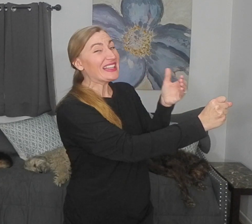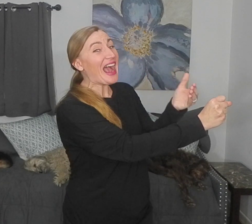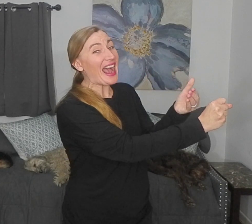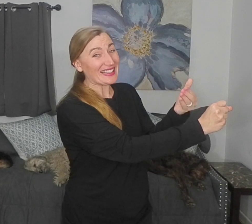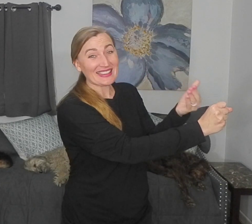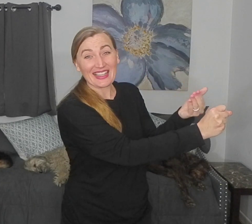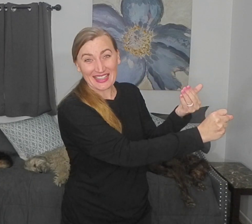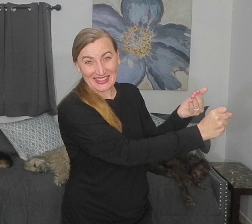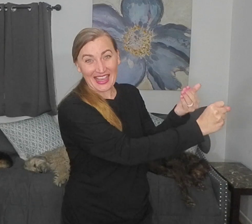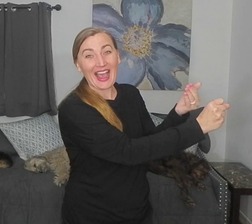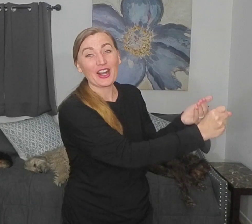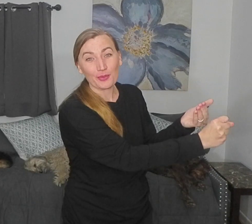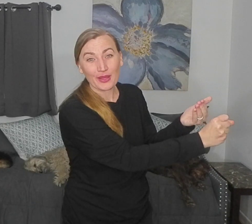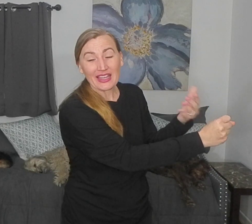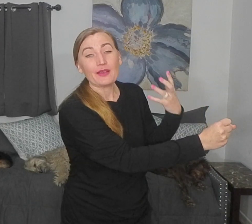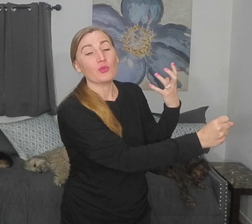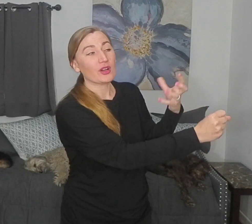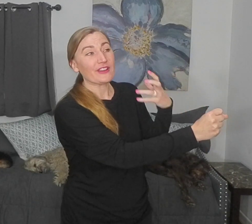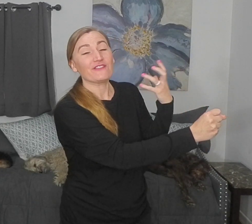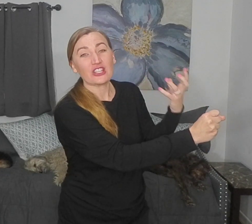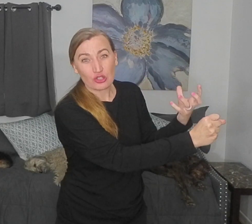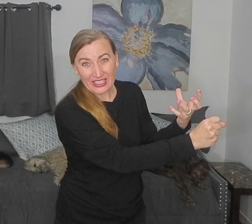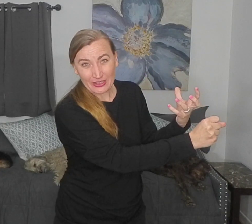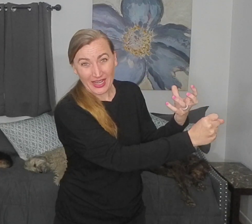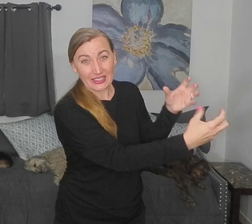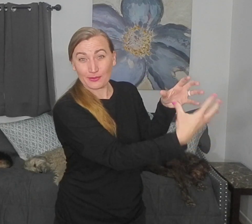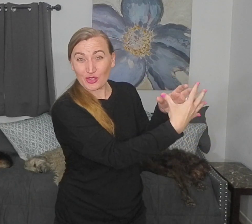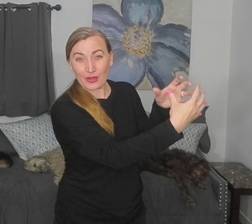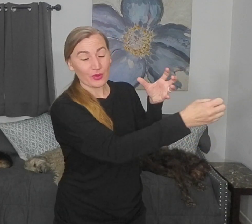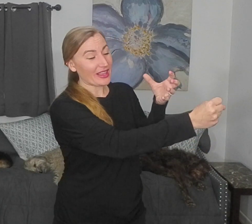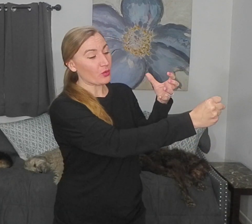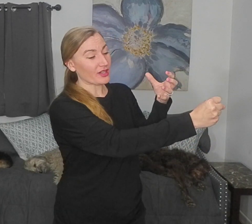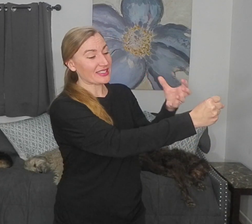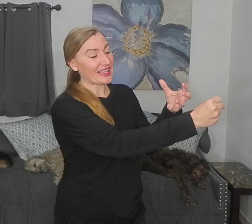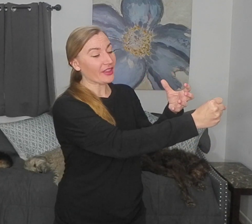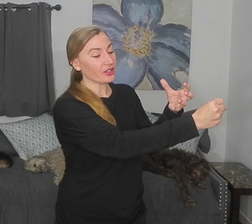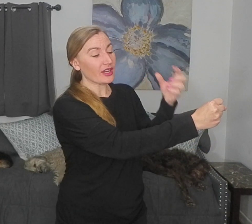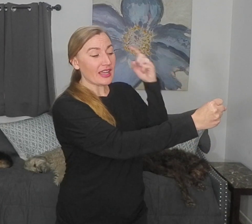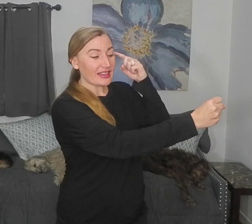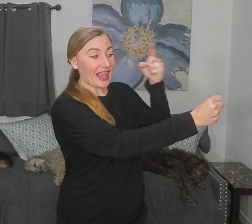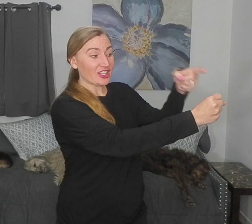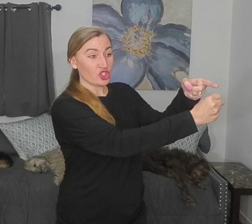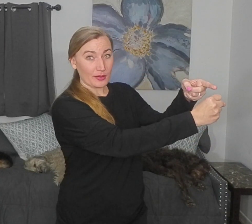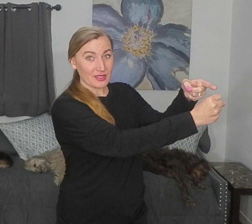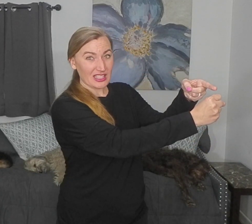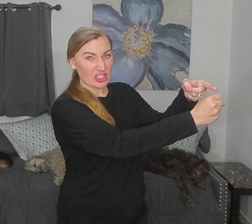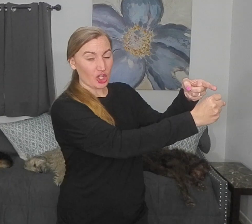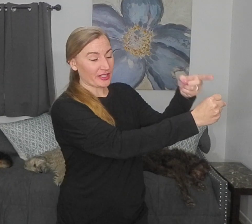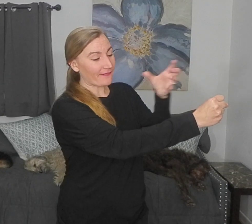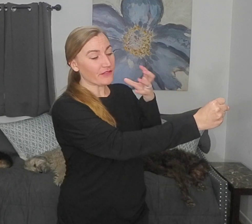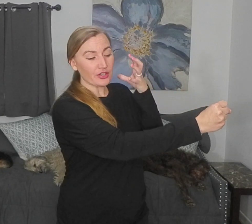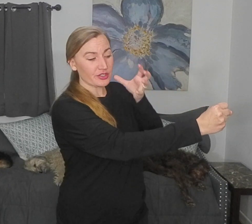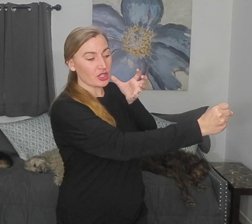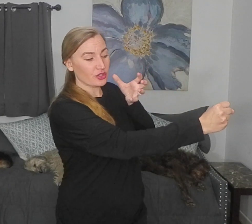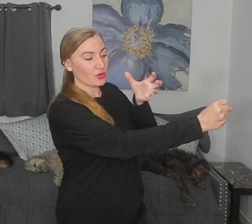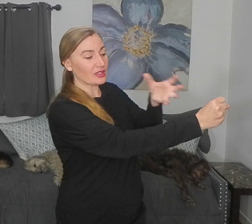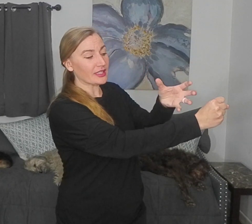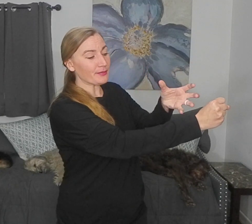the eyes kick in to help. More of a visually directed movement where they work together. The eyes jump to the target first, so the limb